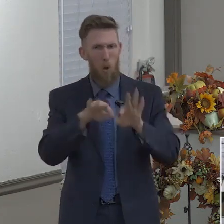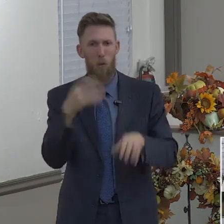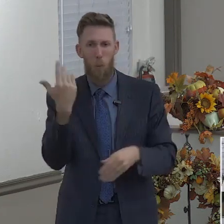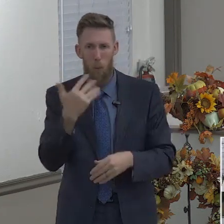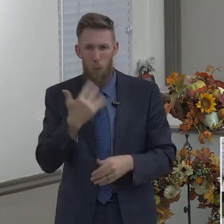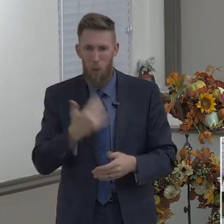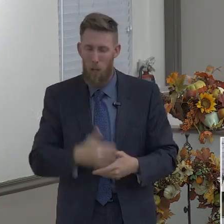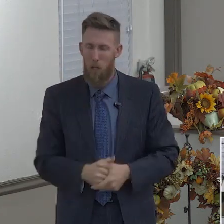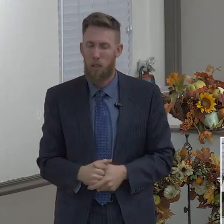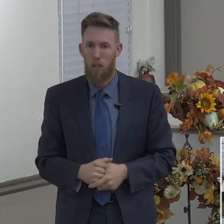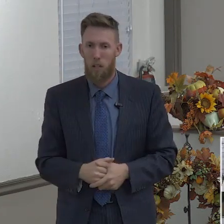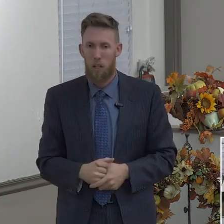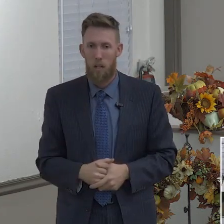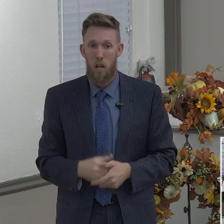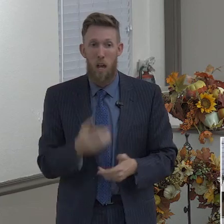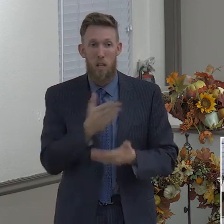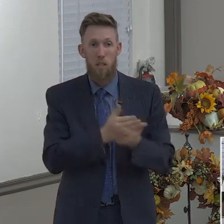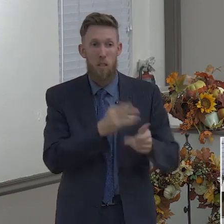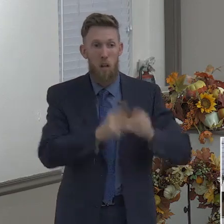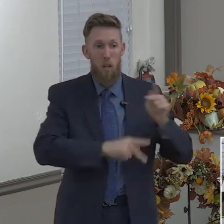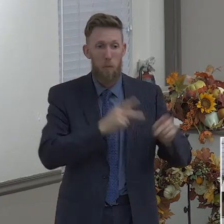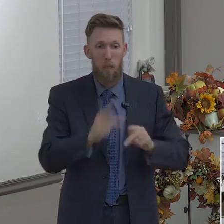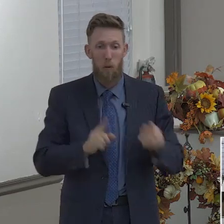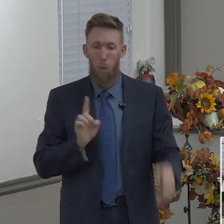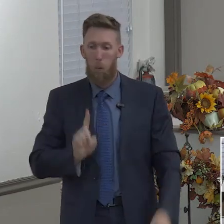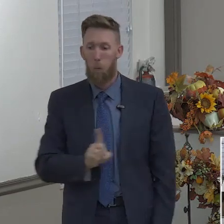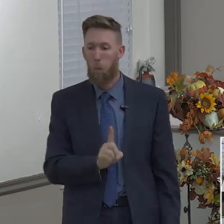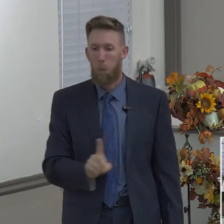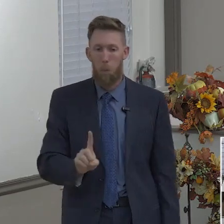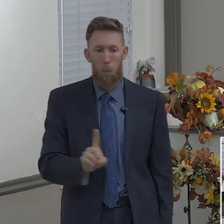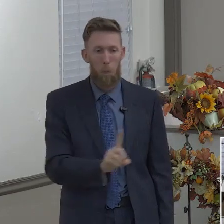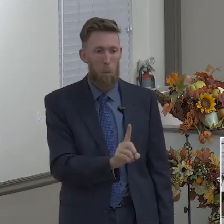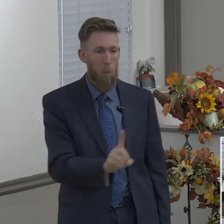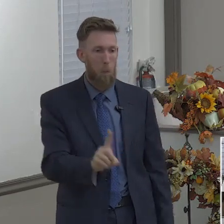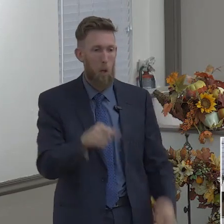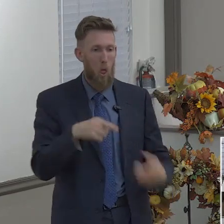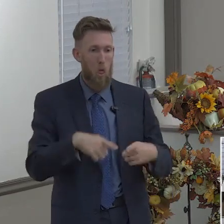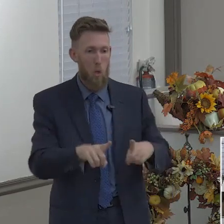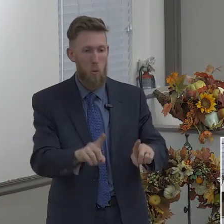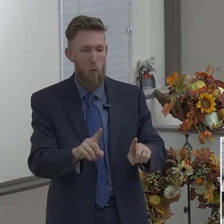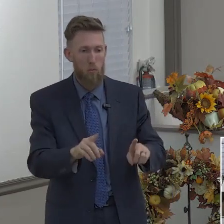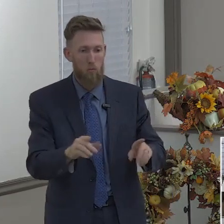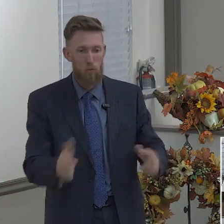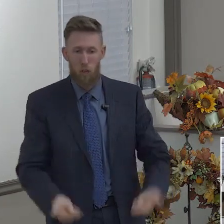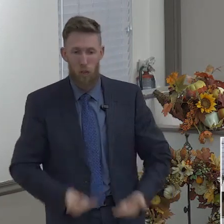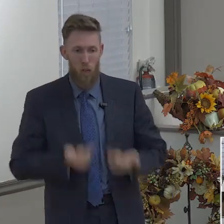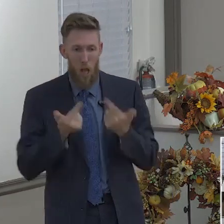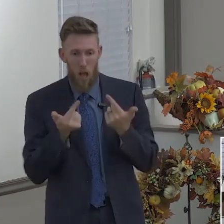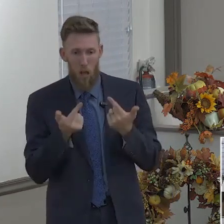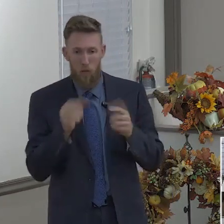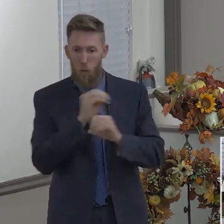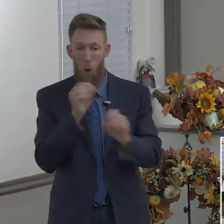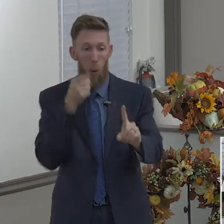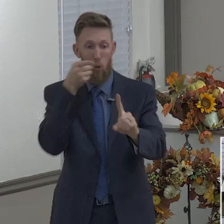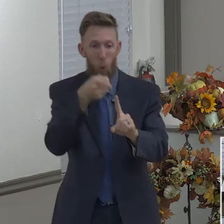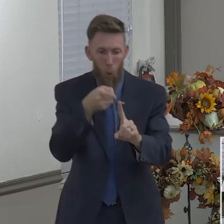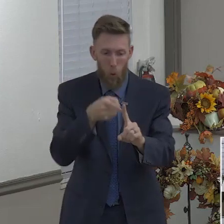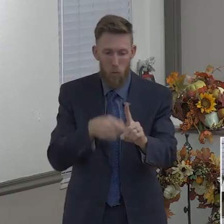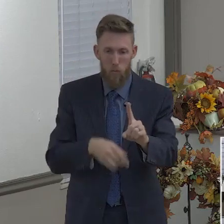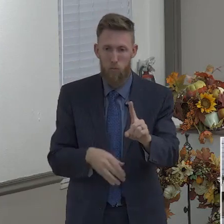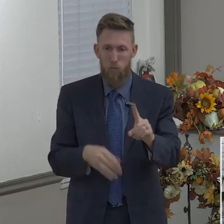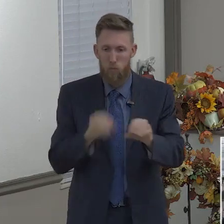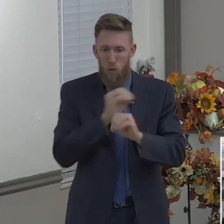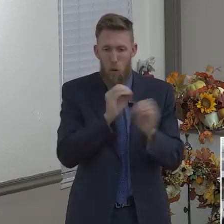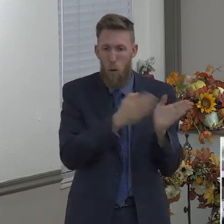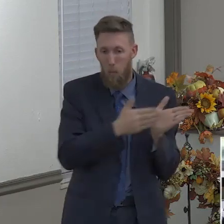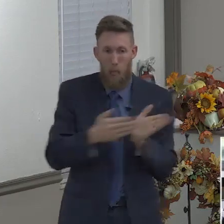with no direction, no purpose, and can never seem to figure out what God has for them. They're constantly wondering, well,